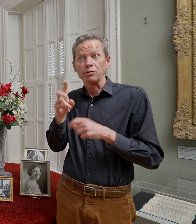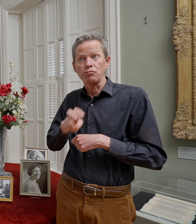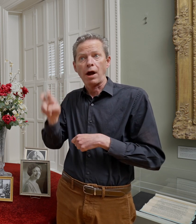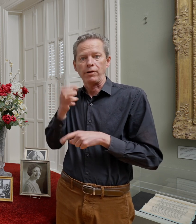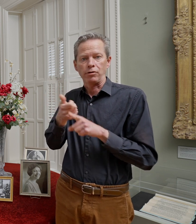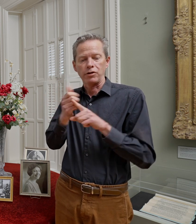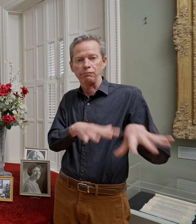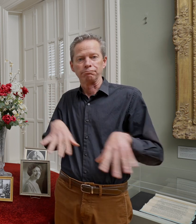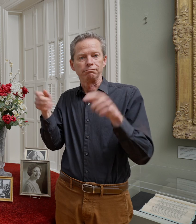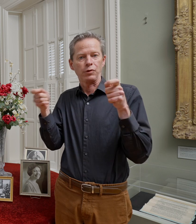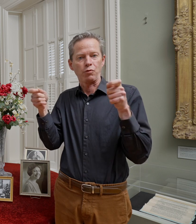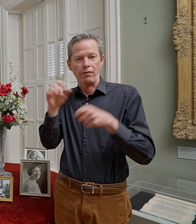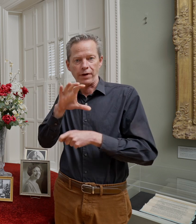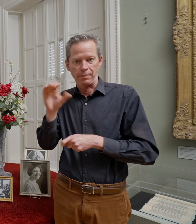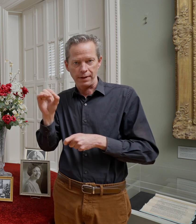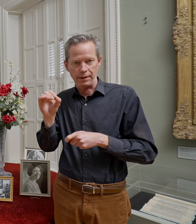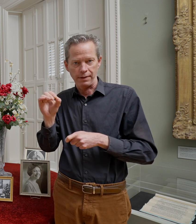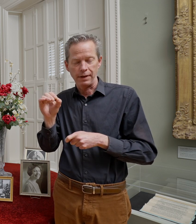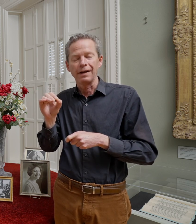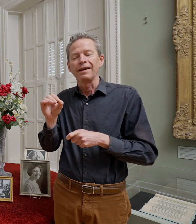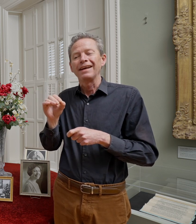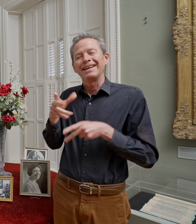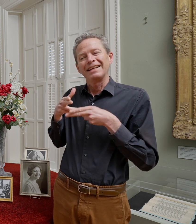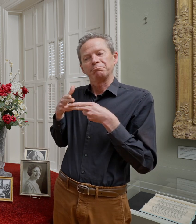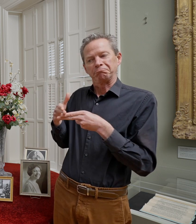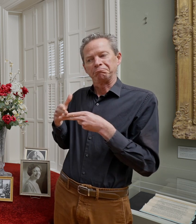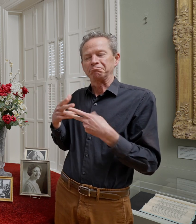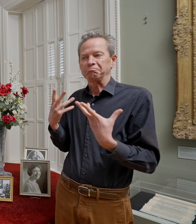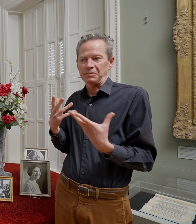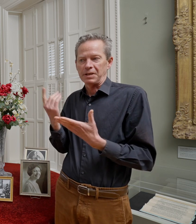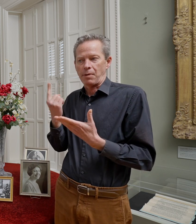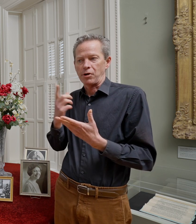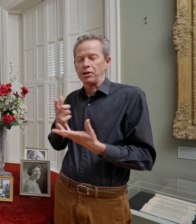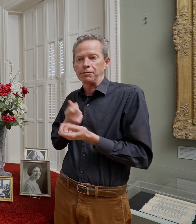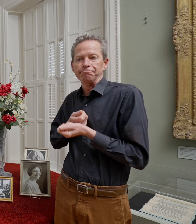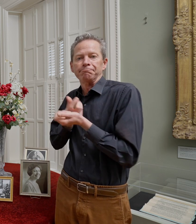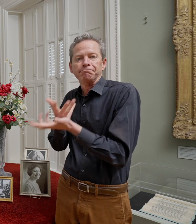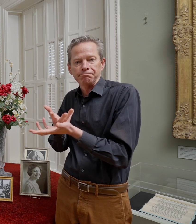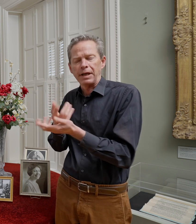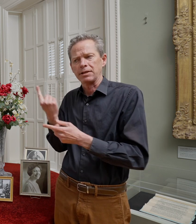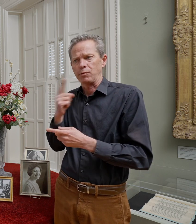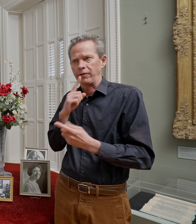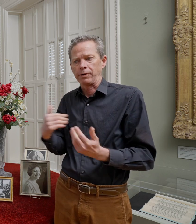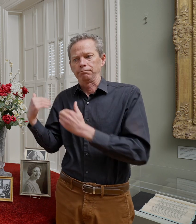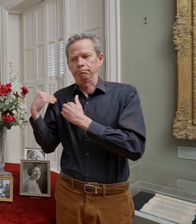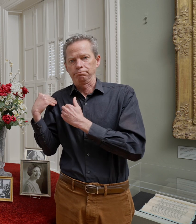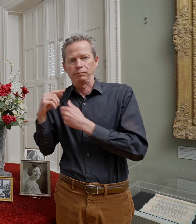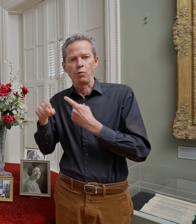really, he considered her a confidant and somebody very responsible in his absence. The other one is